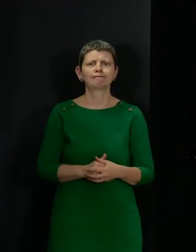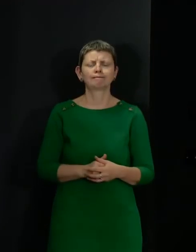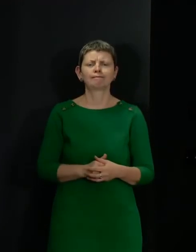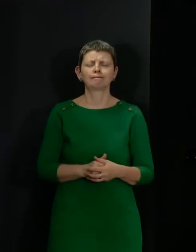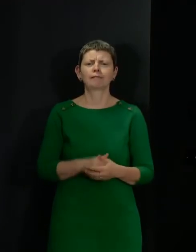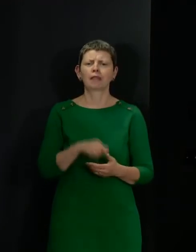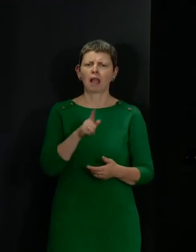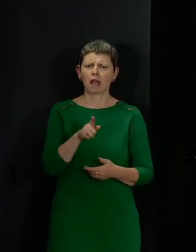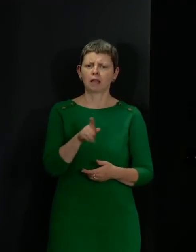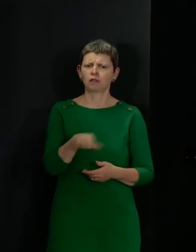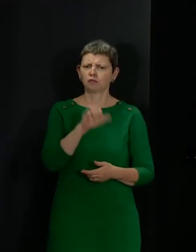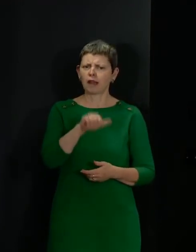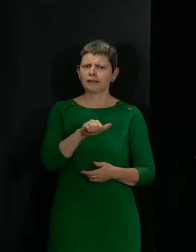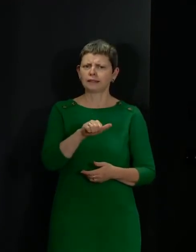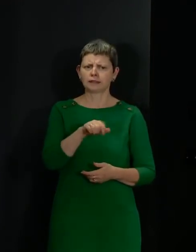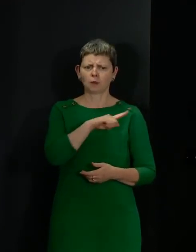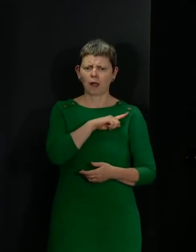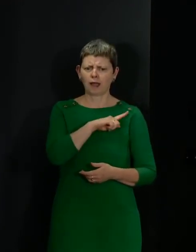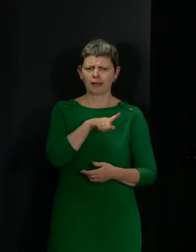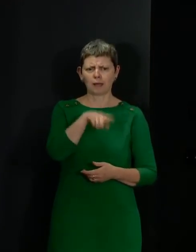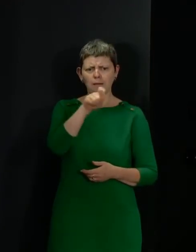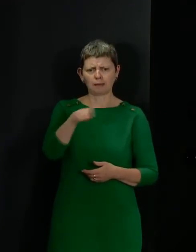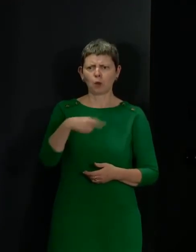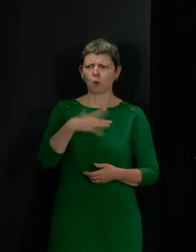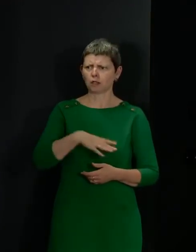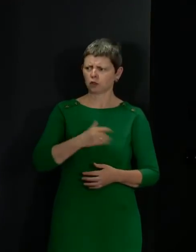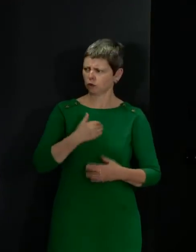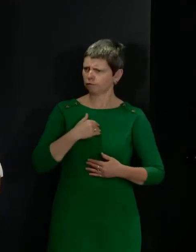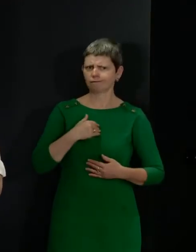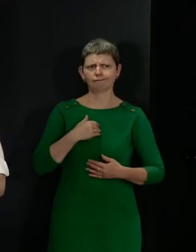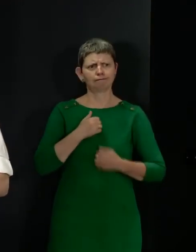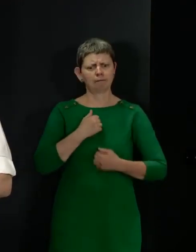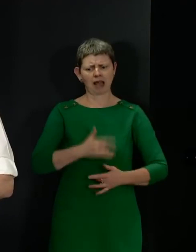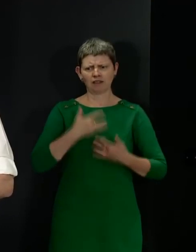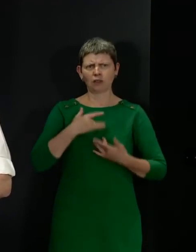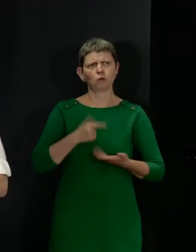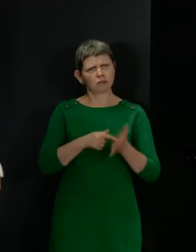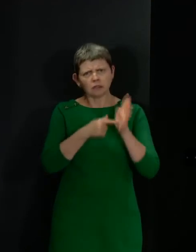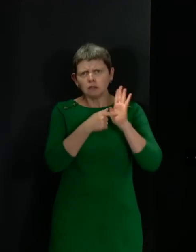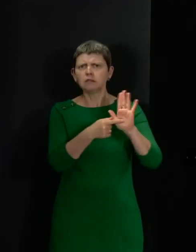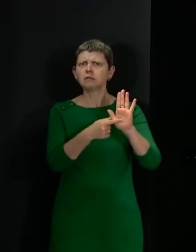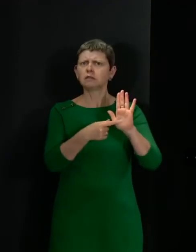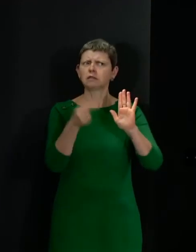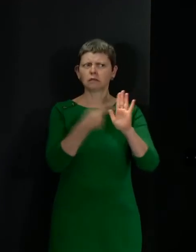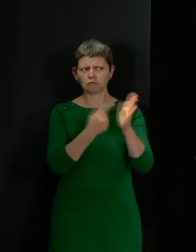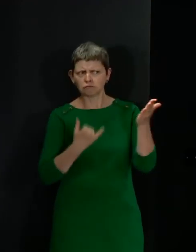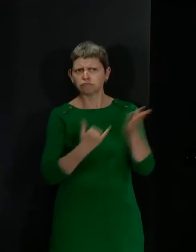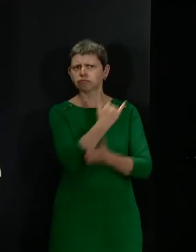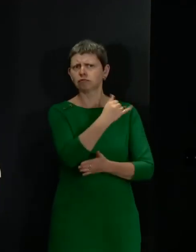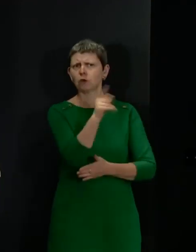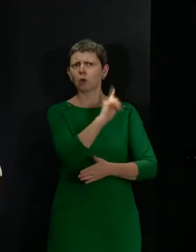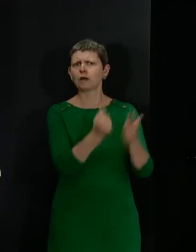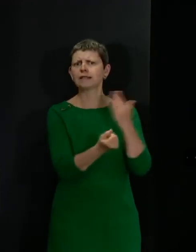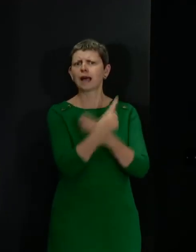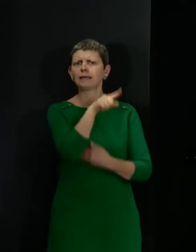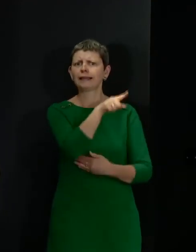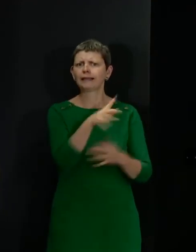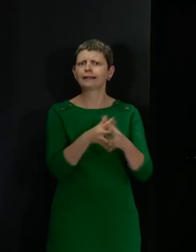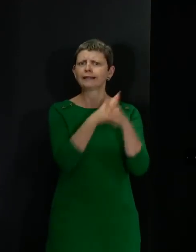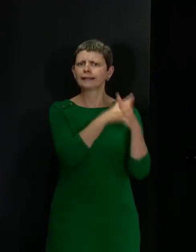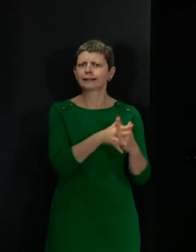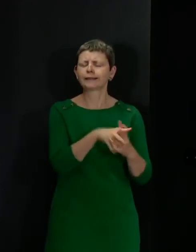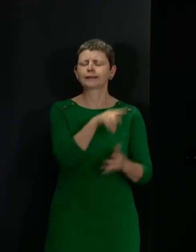rightly, people wishing to show their absolute disgust for racial prejudice and racial